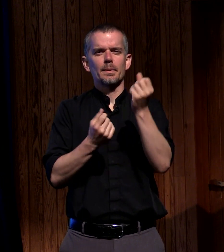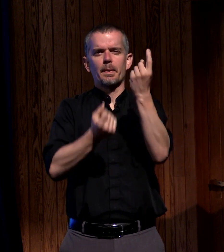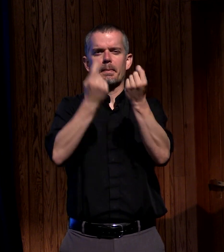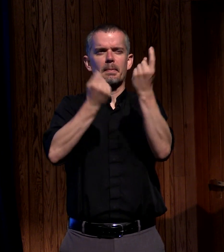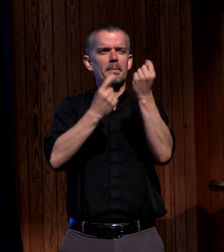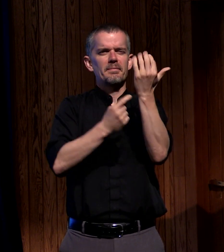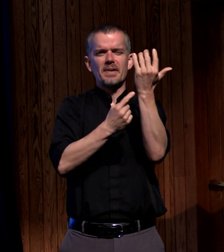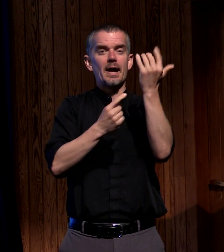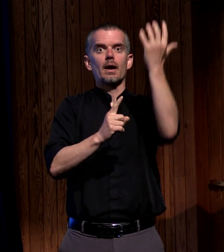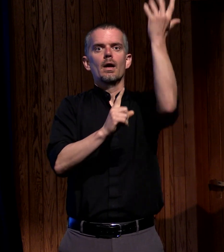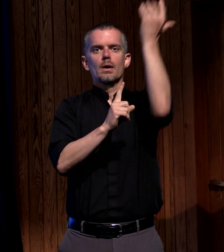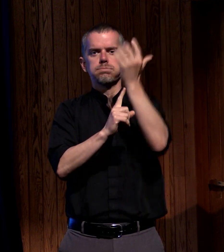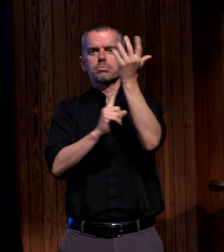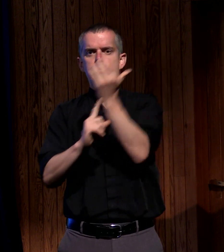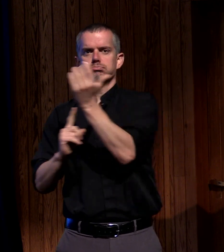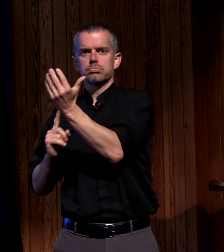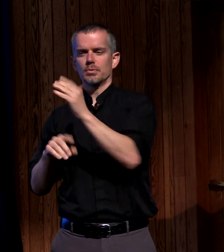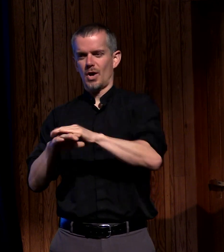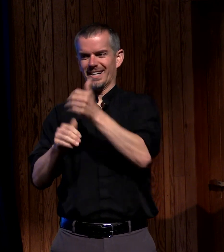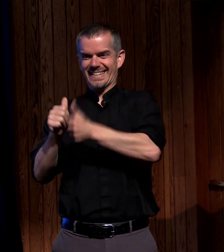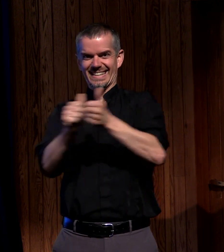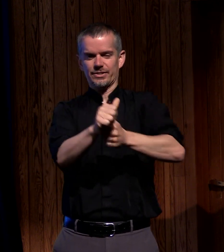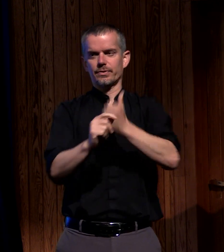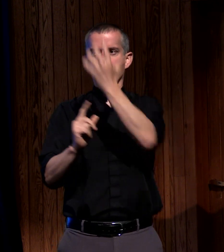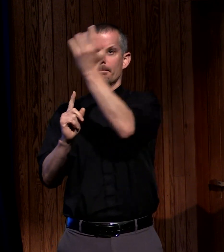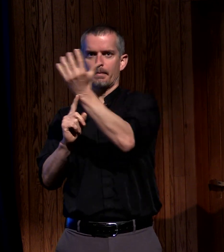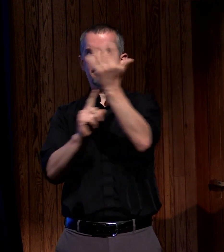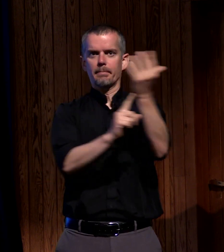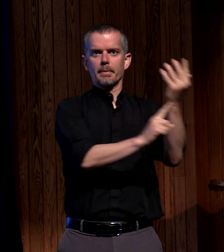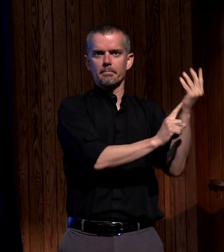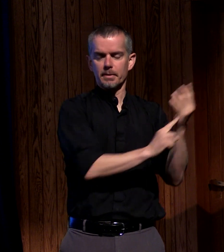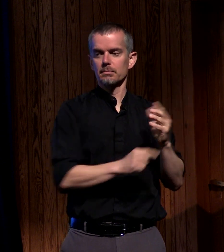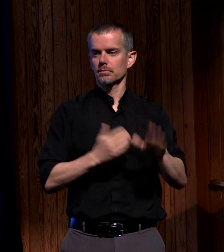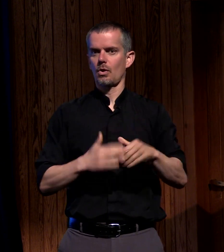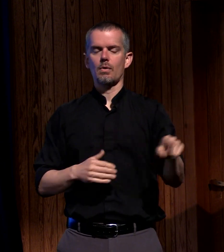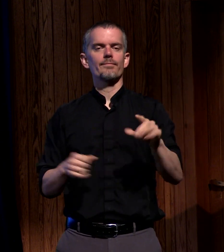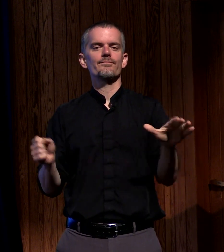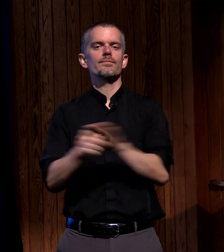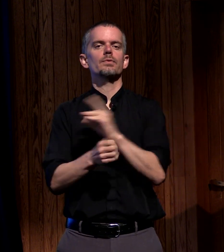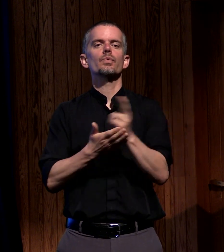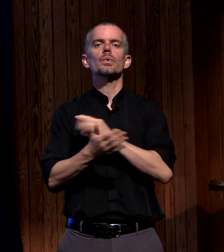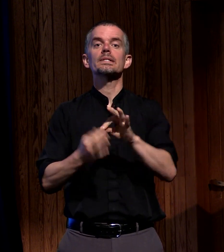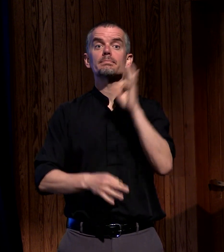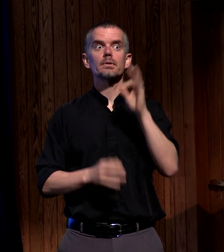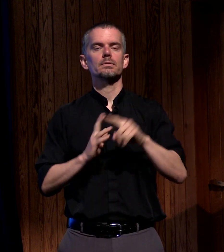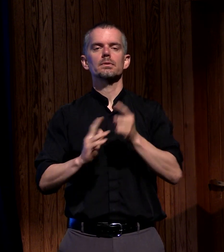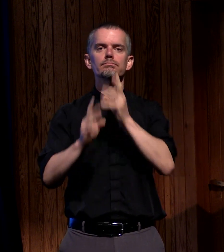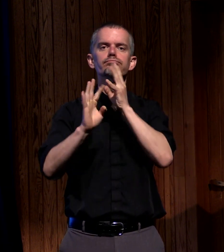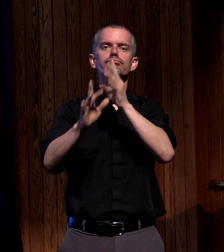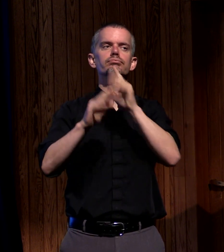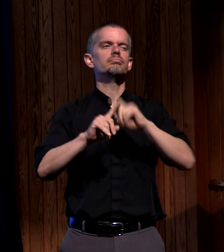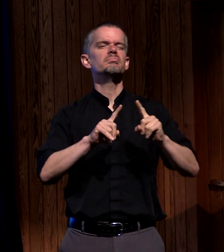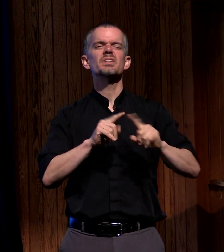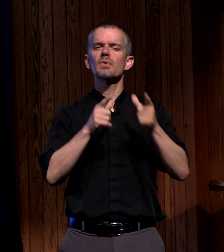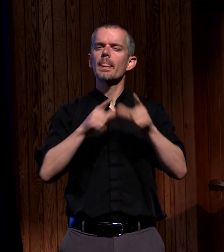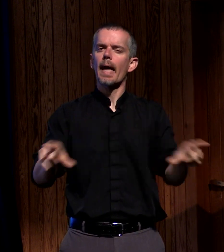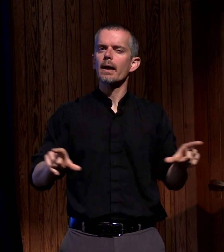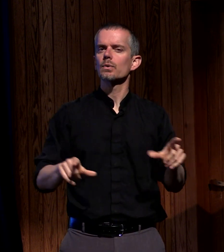settled on each of them and everyone present was filled with the Holy Spirit and began speaking in other languages as the Holy